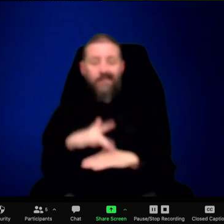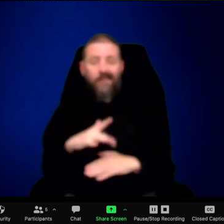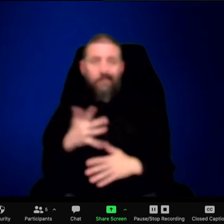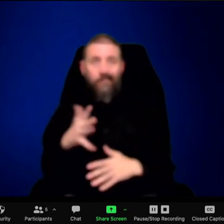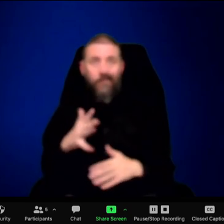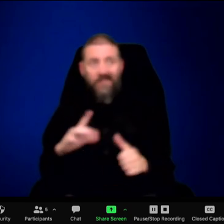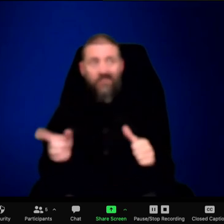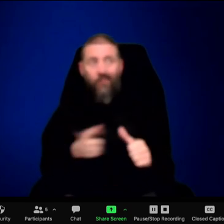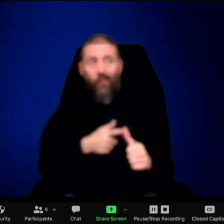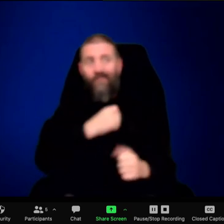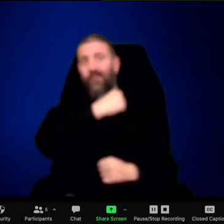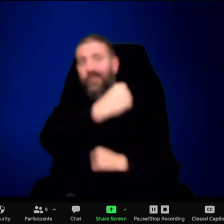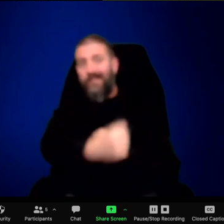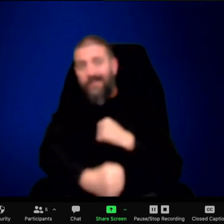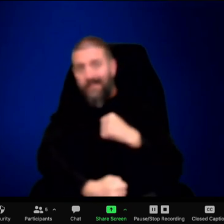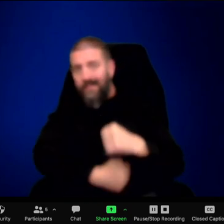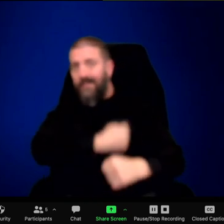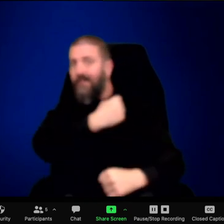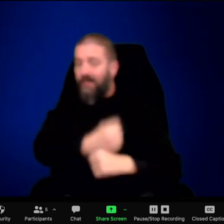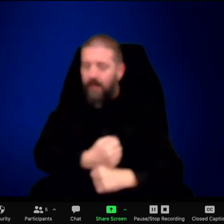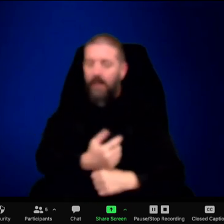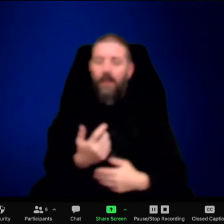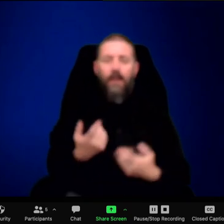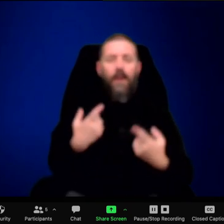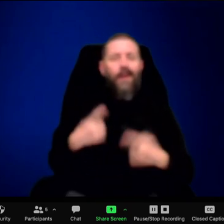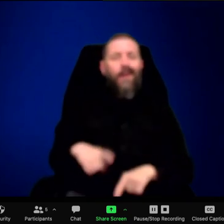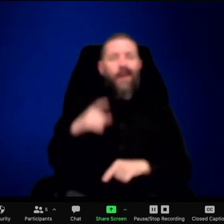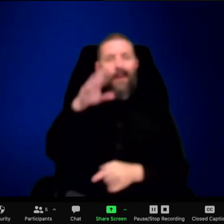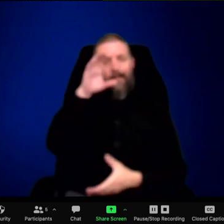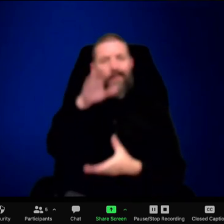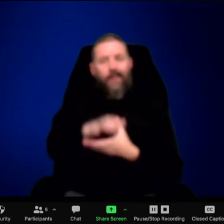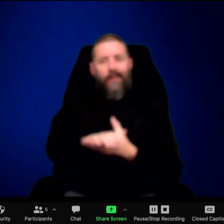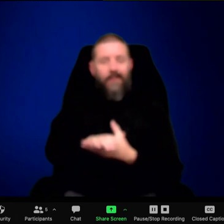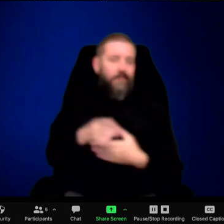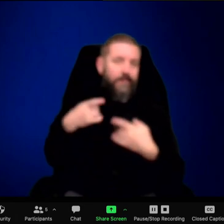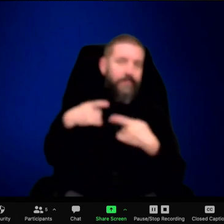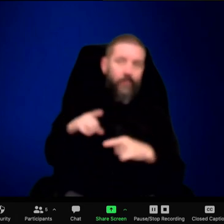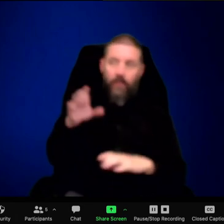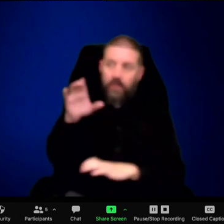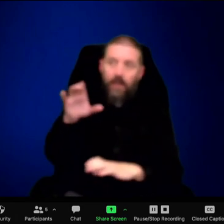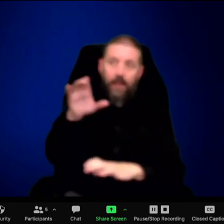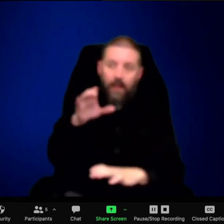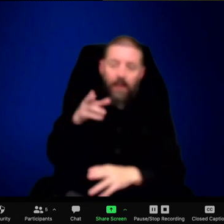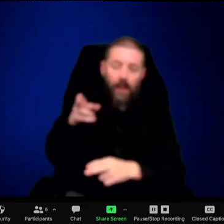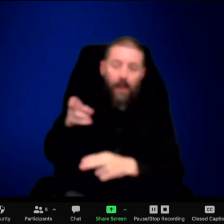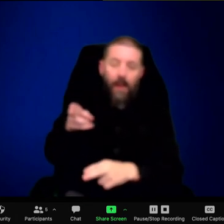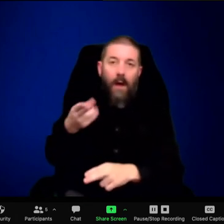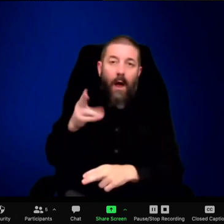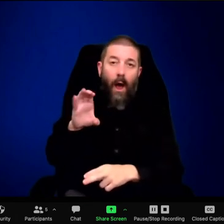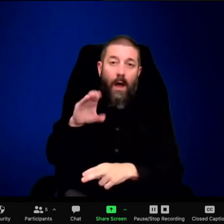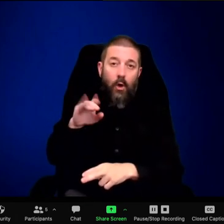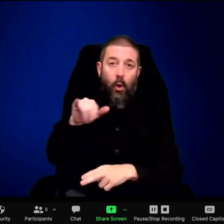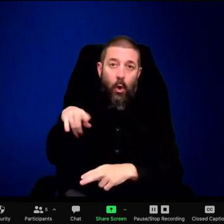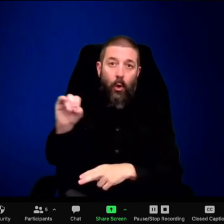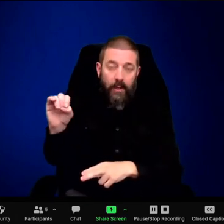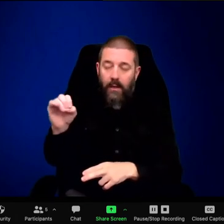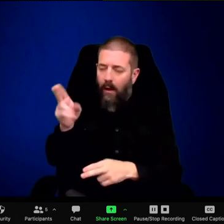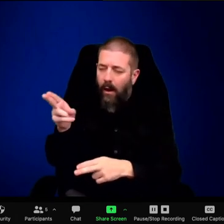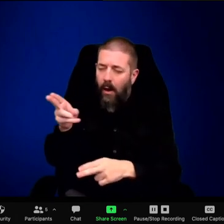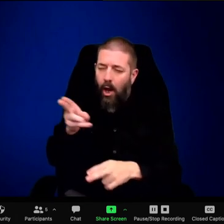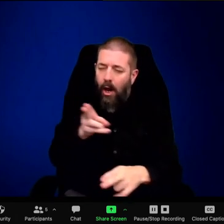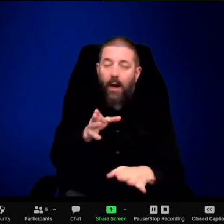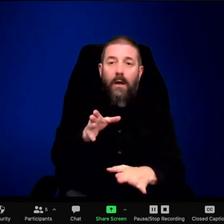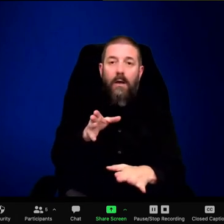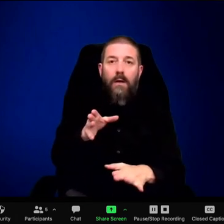And that's what he liked. He liked being outdoors. He liked doing that. And his wife, they had a great relationship and